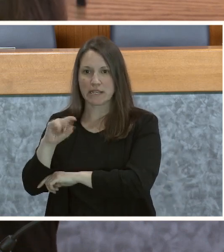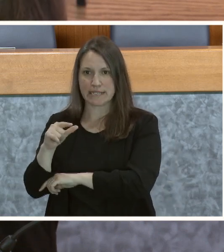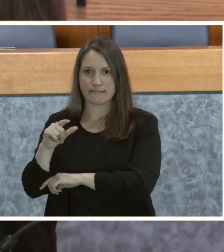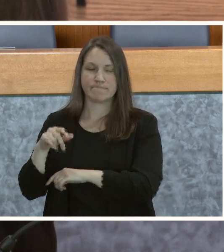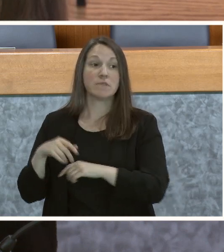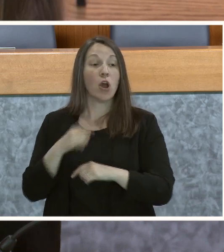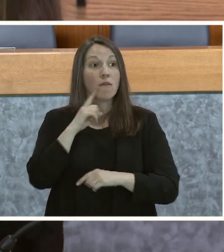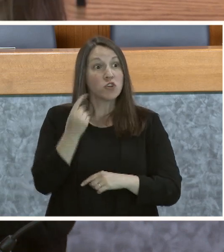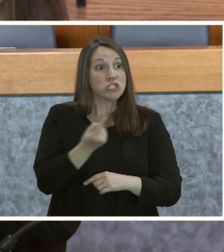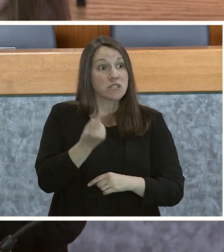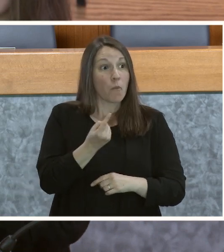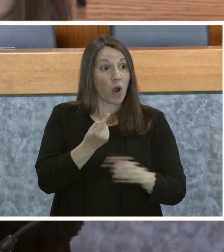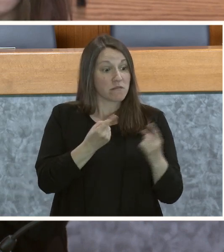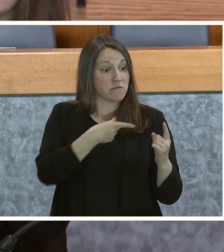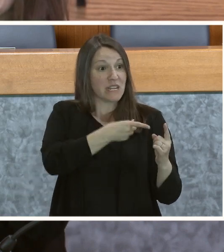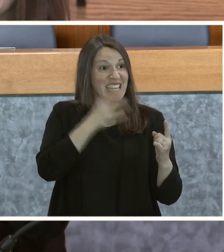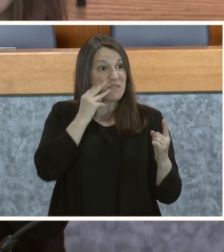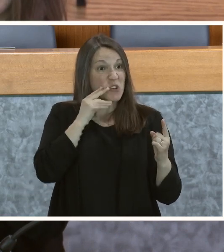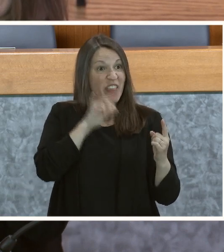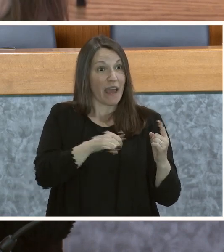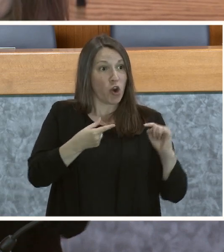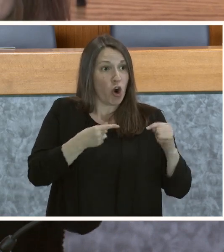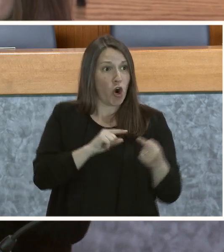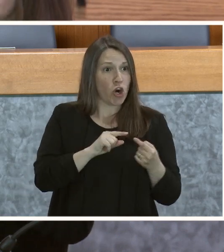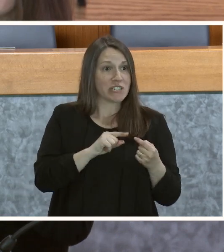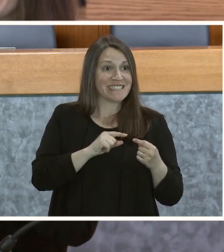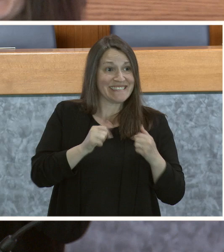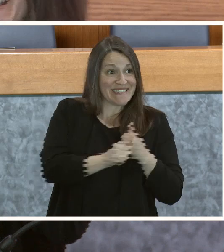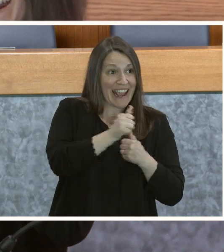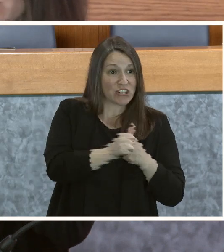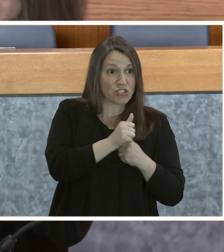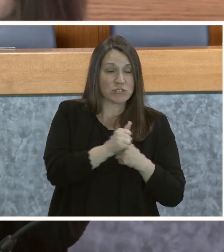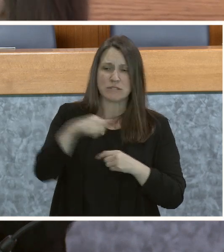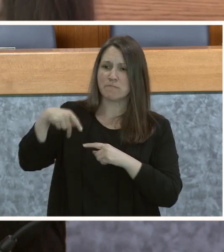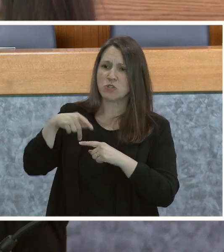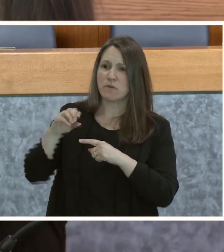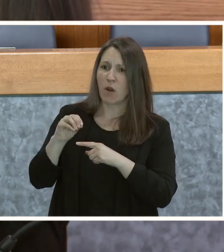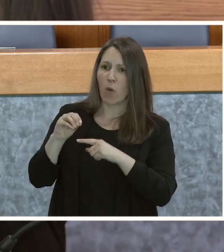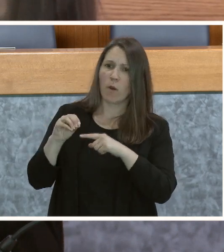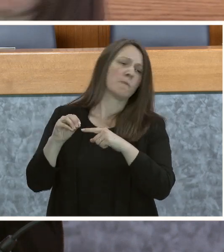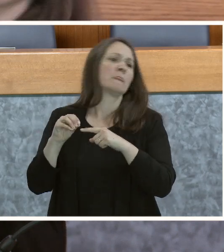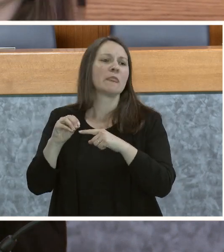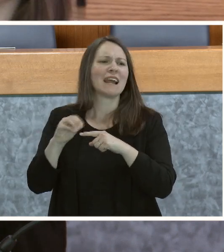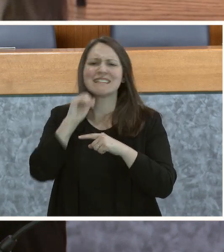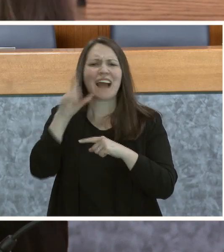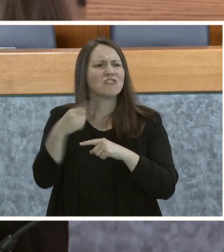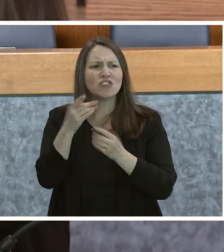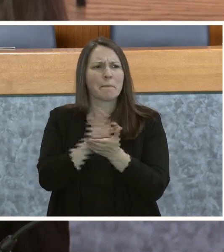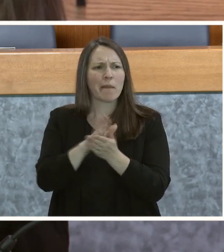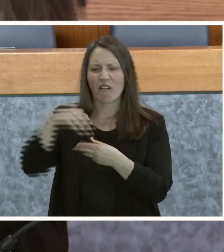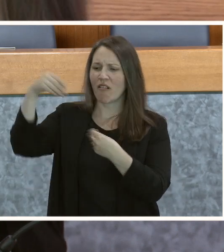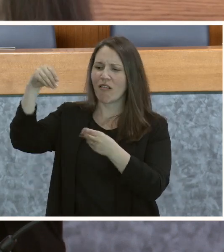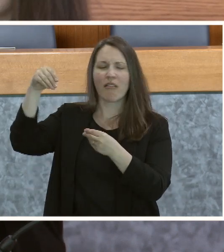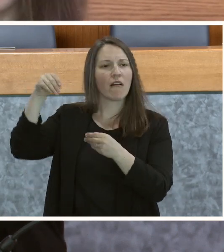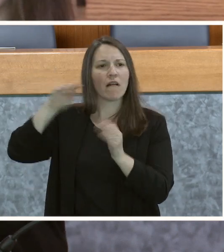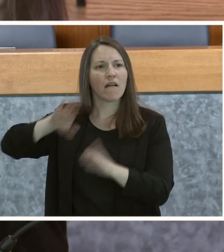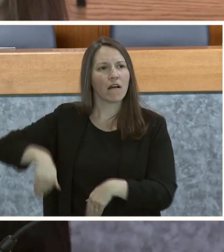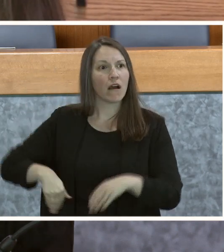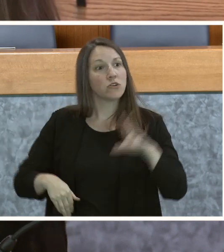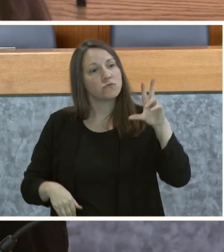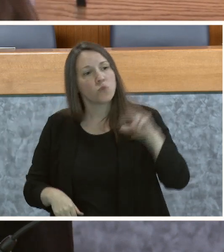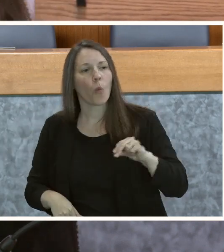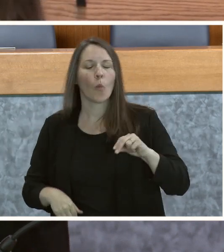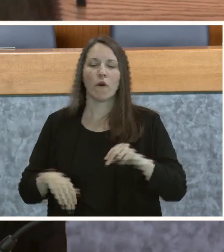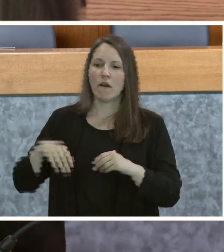hurt, or in danger, a protective order is so much more than just a piece of paper. It is a